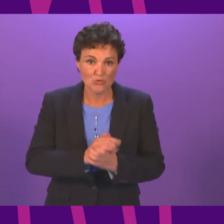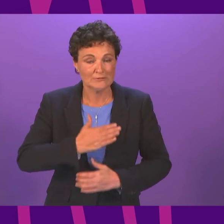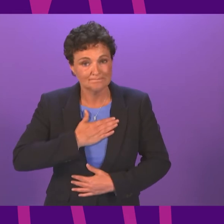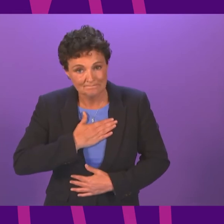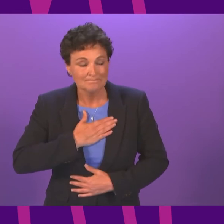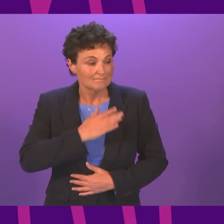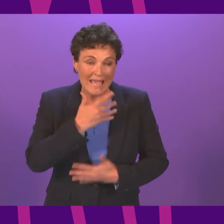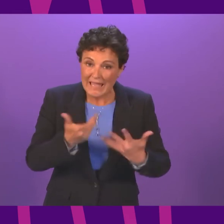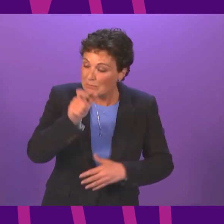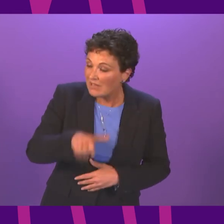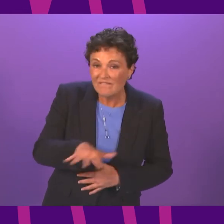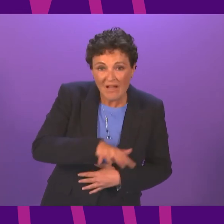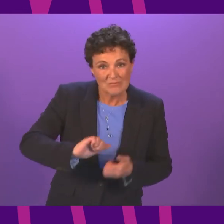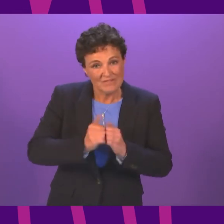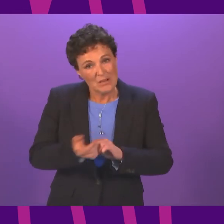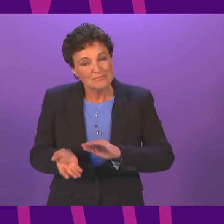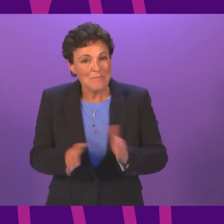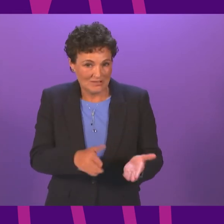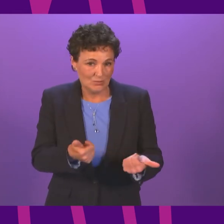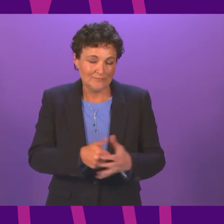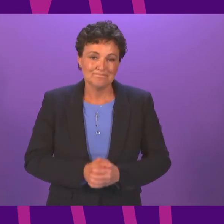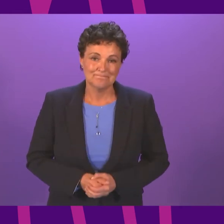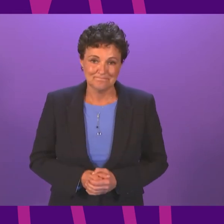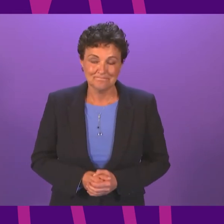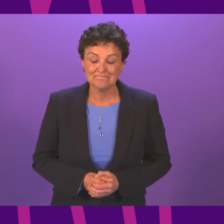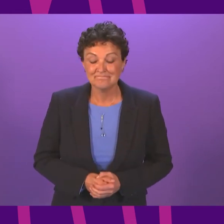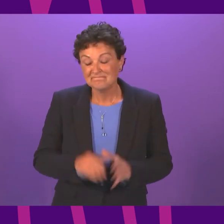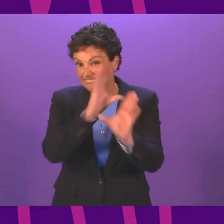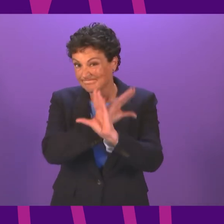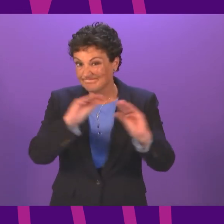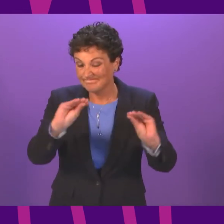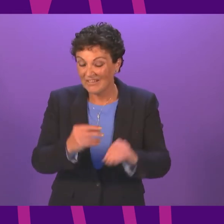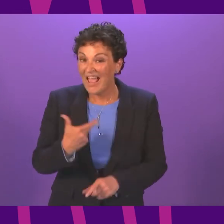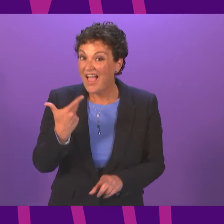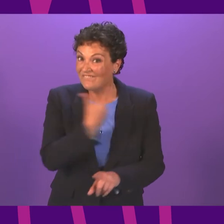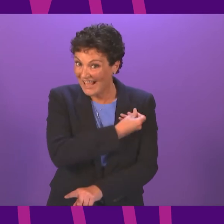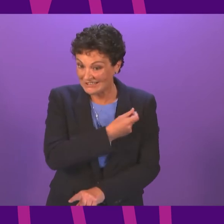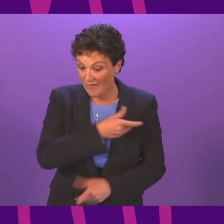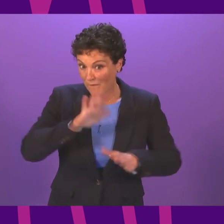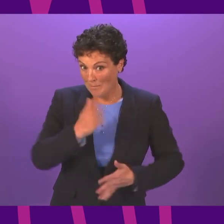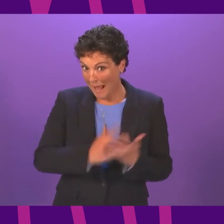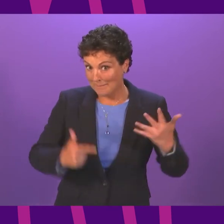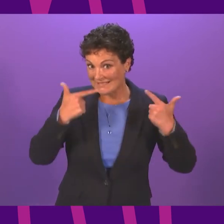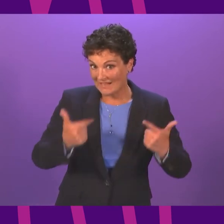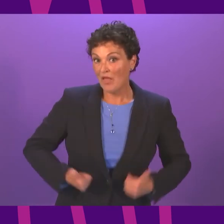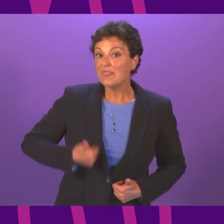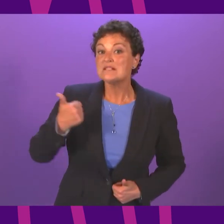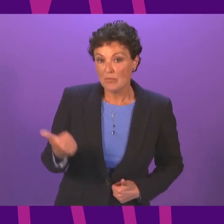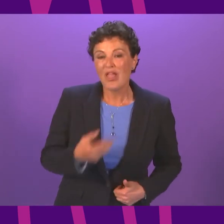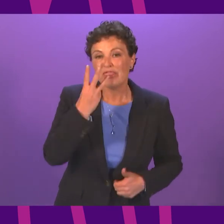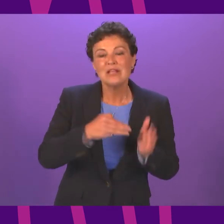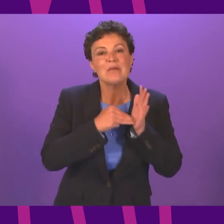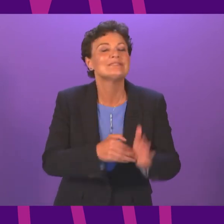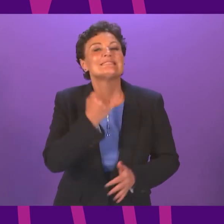lost a loved one. On vaccination, I can report that as of 7.30 this morning, 3,664